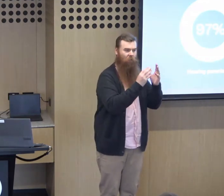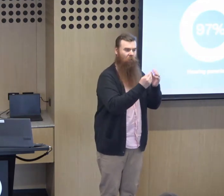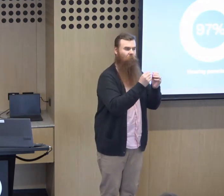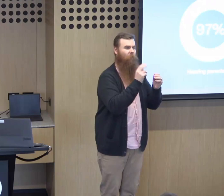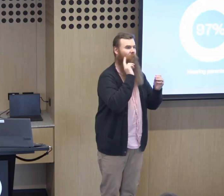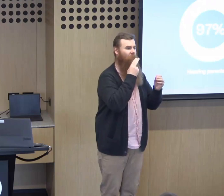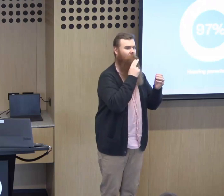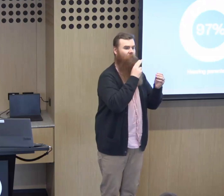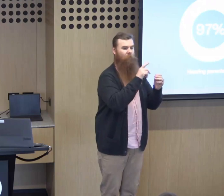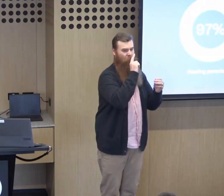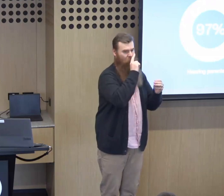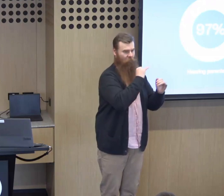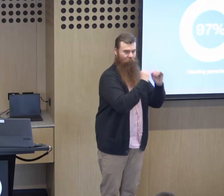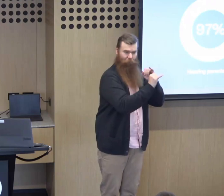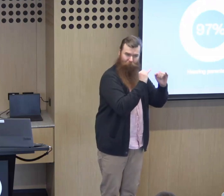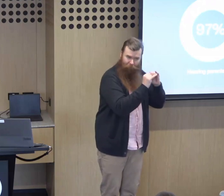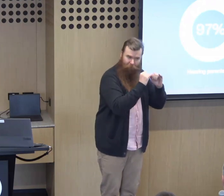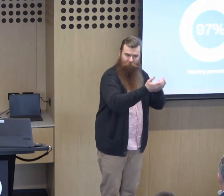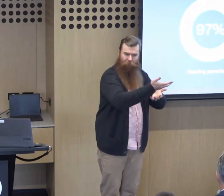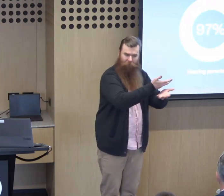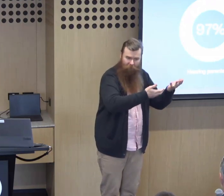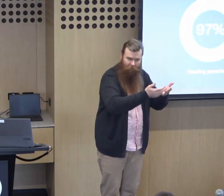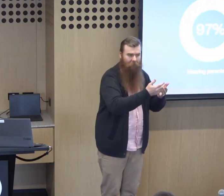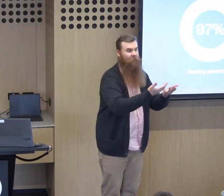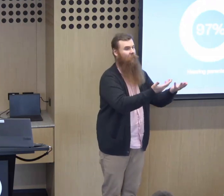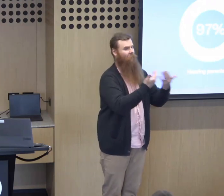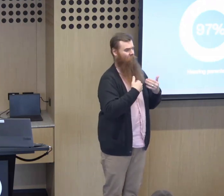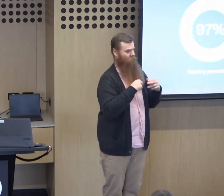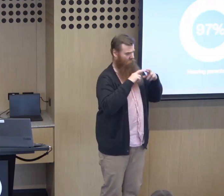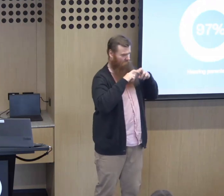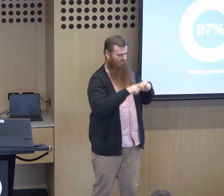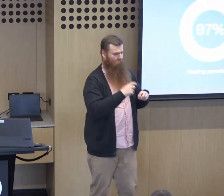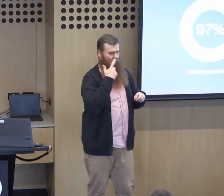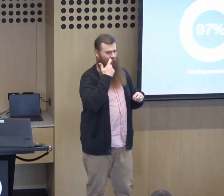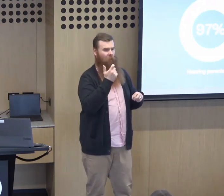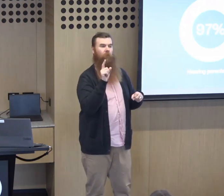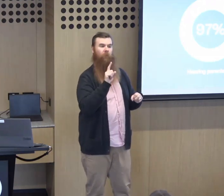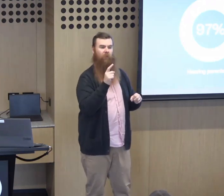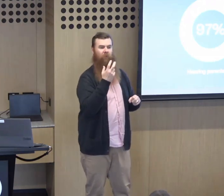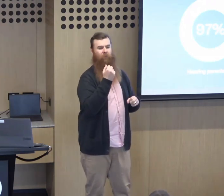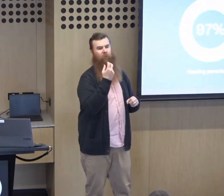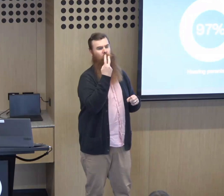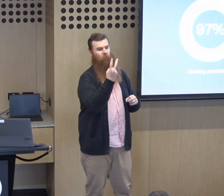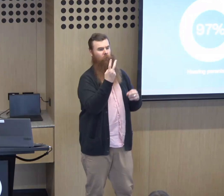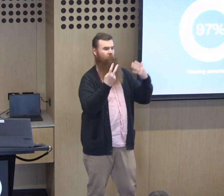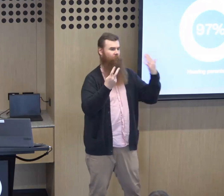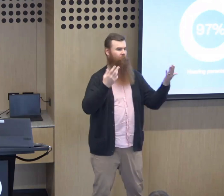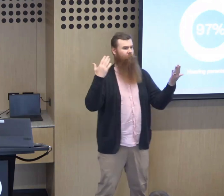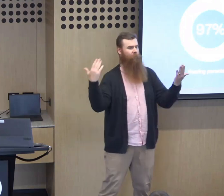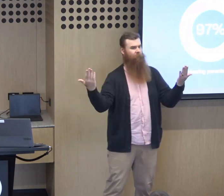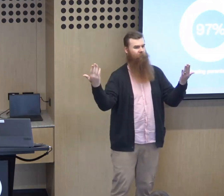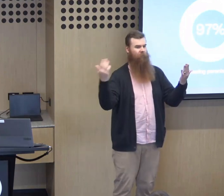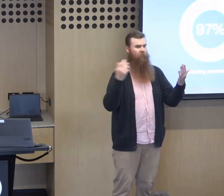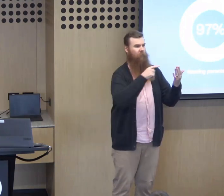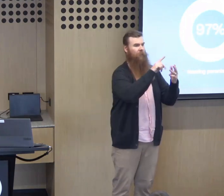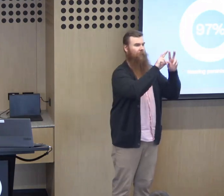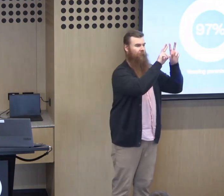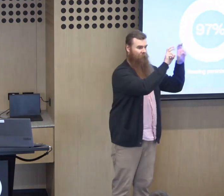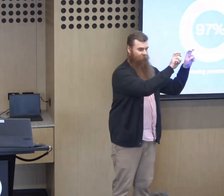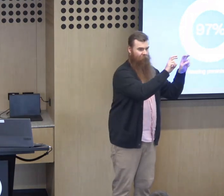findings. was the interviews that I conducted with deaf and hard of hearing people. I found a couple of themes, I suppose I would